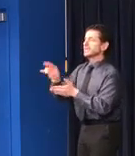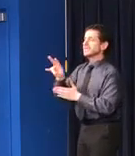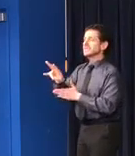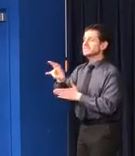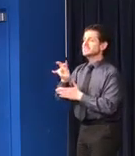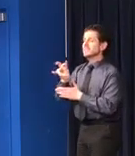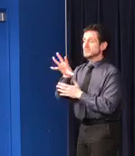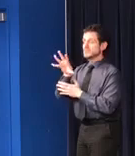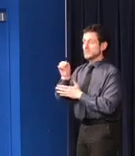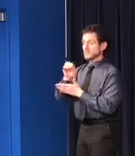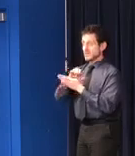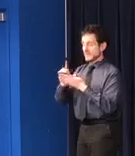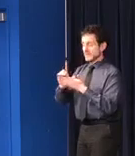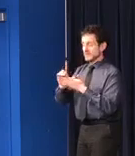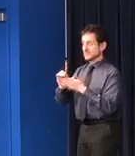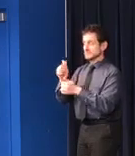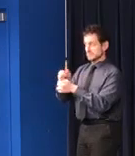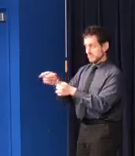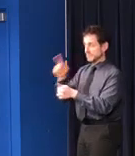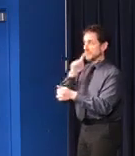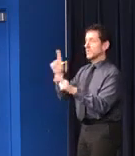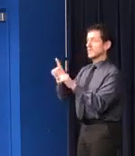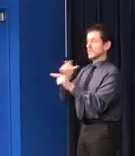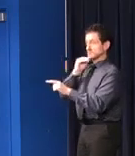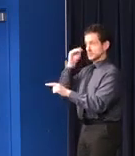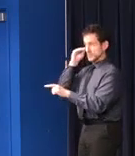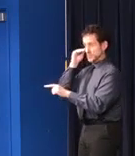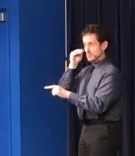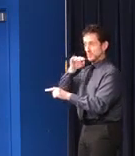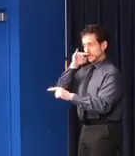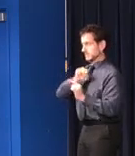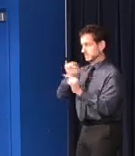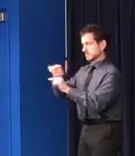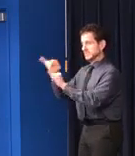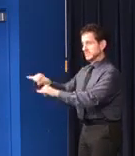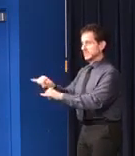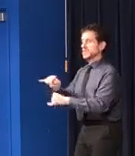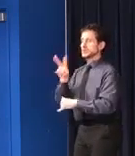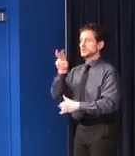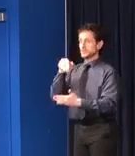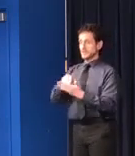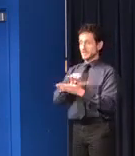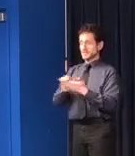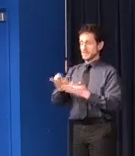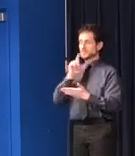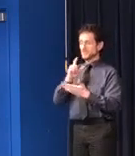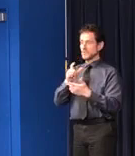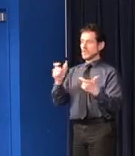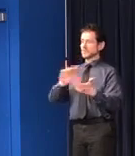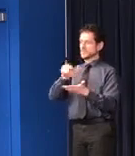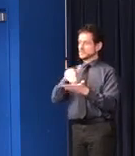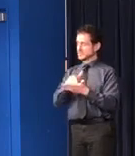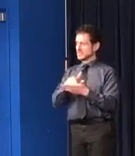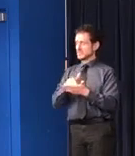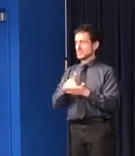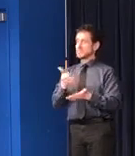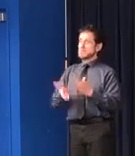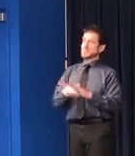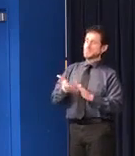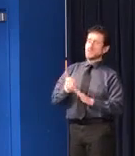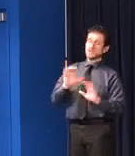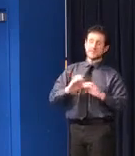$750 each for licensed homes, $2,000 each for centers running one or two